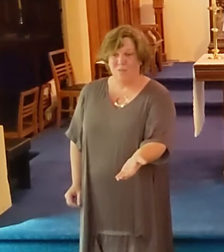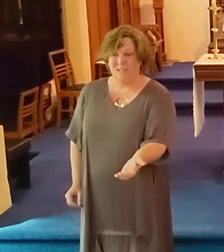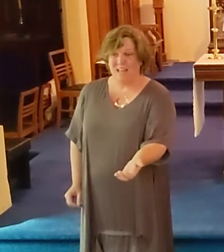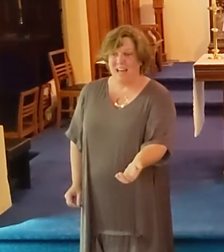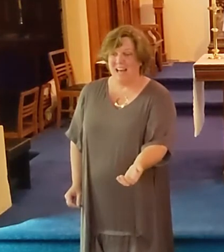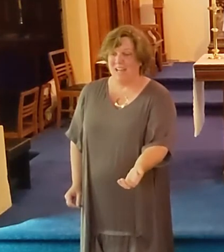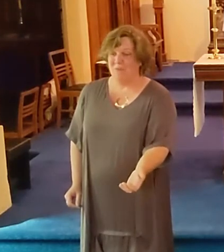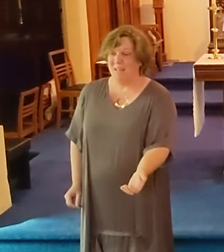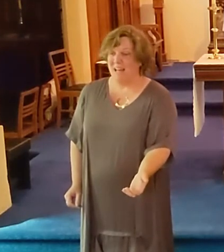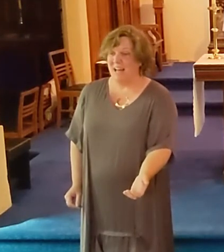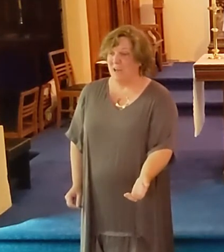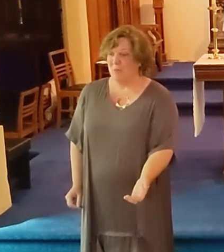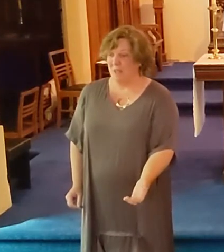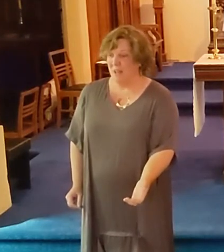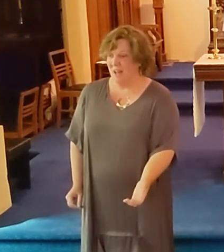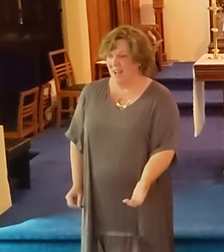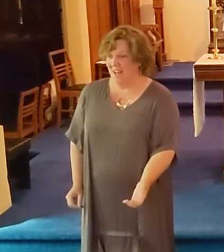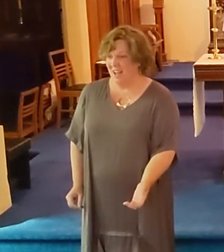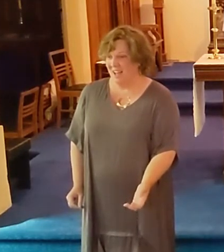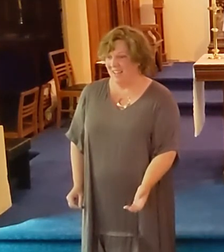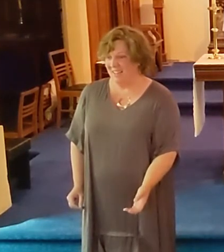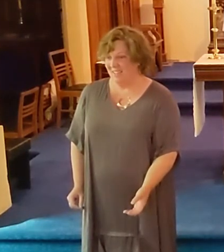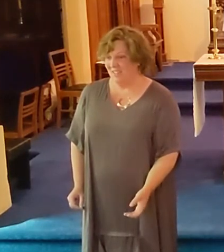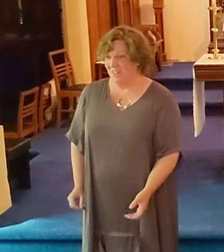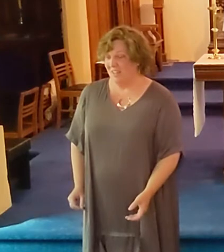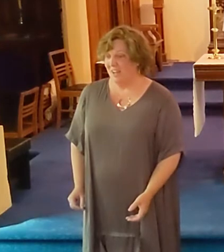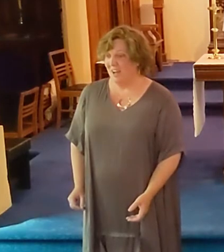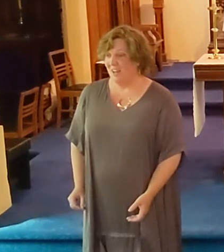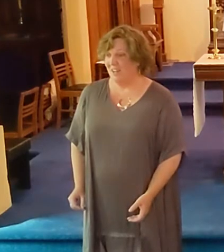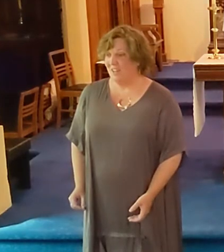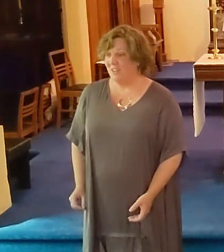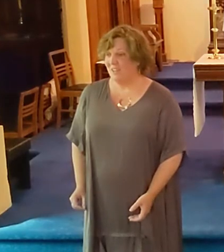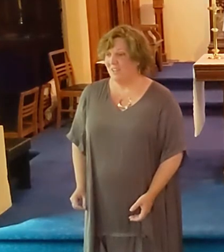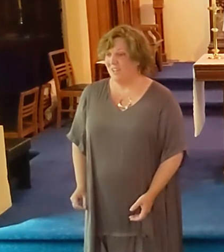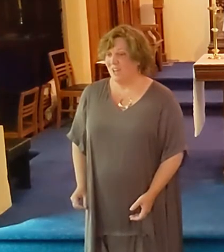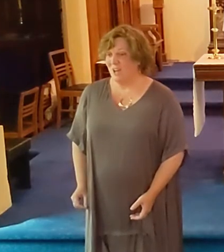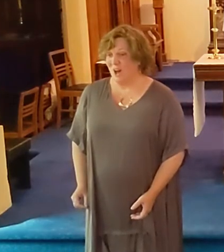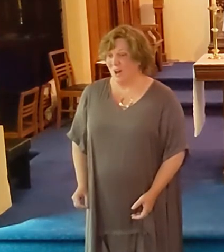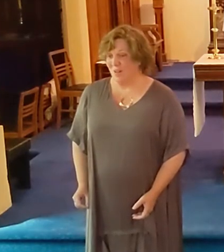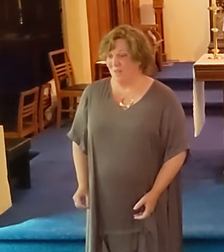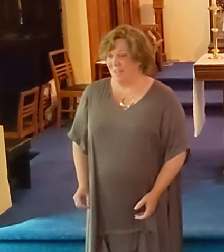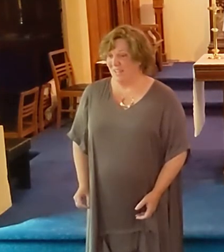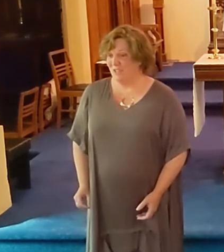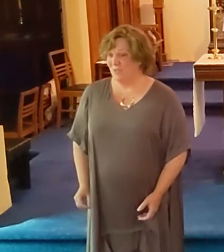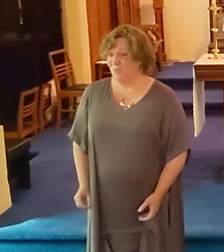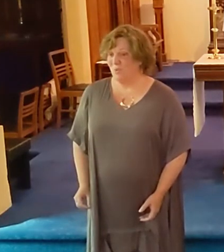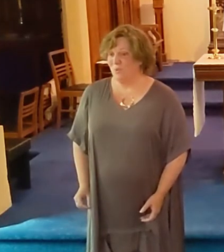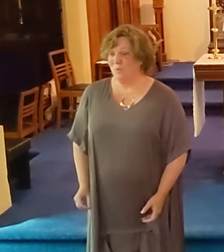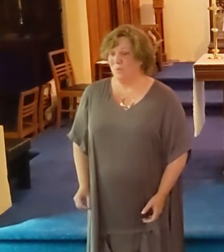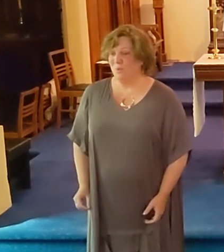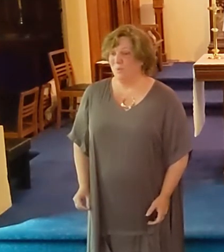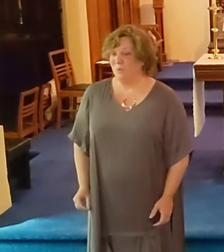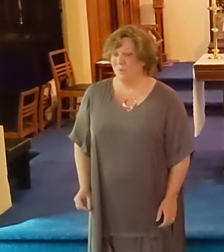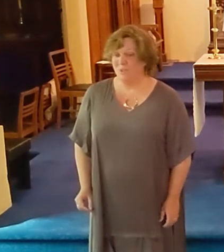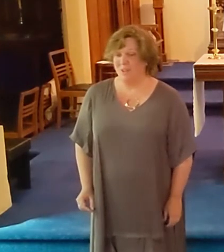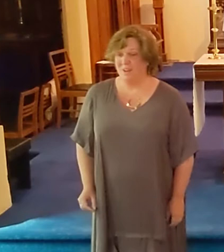Black, black, black is the color of my true